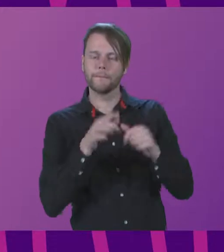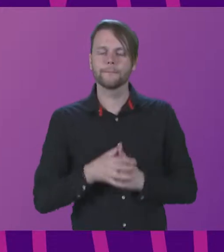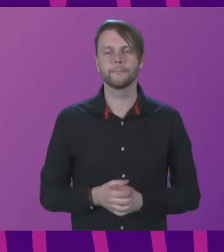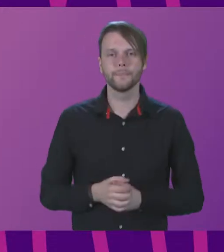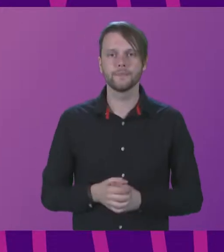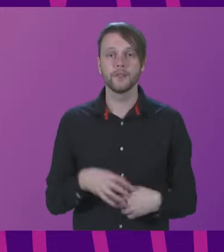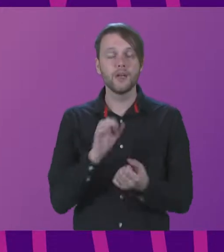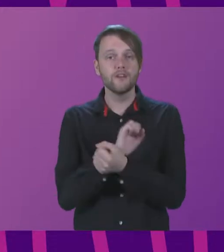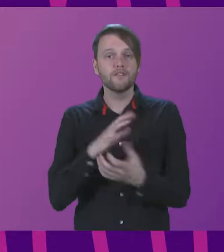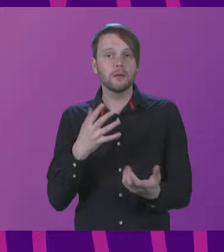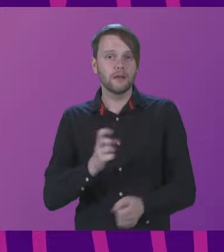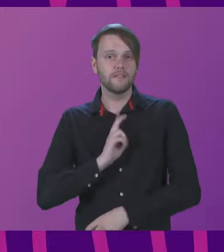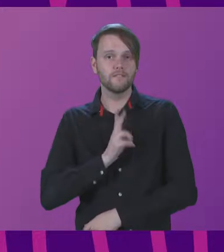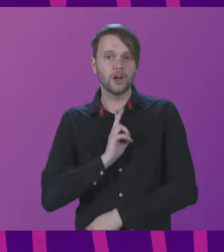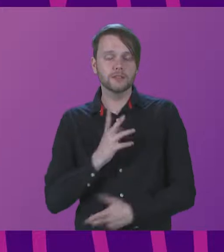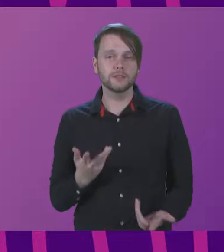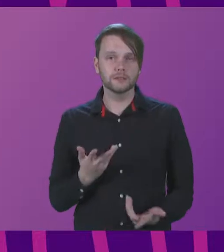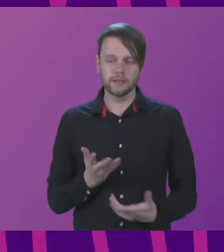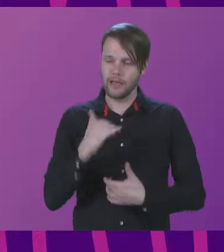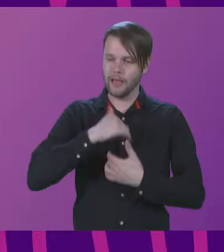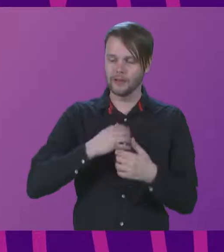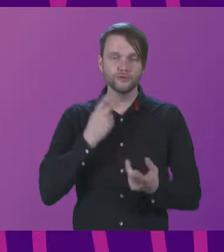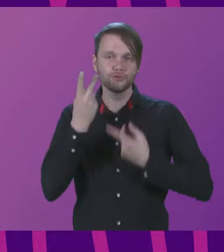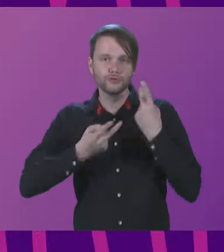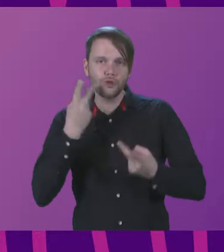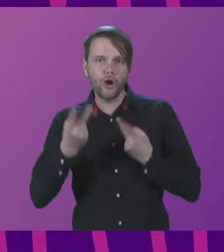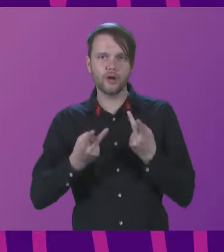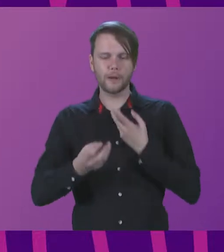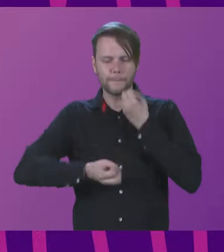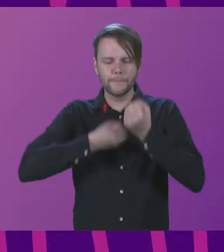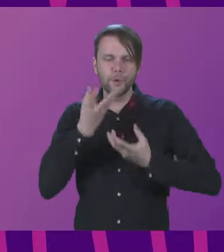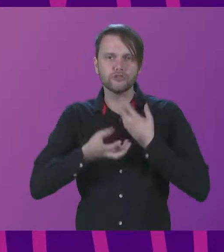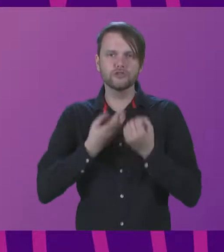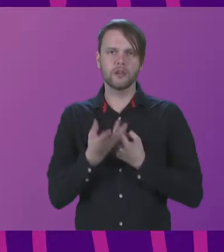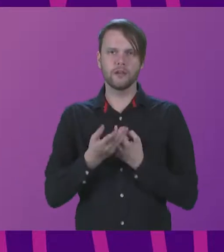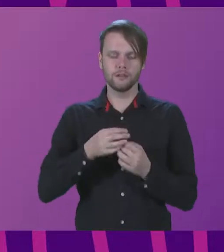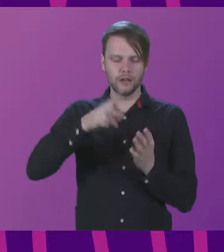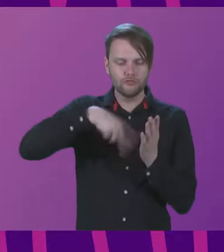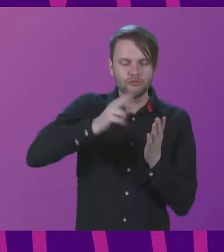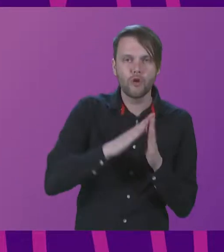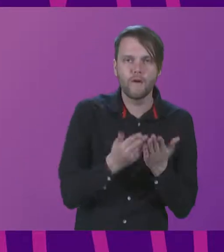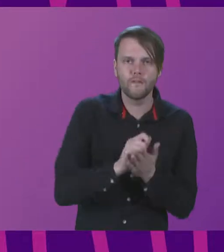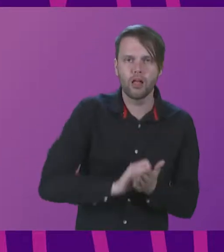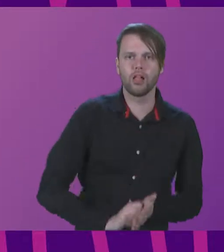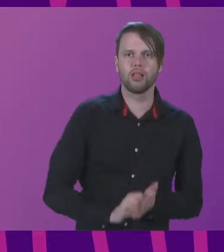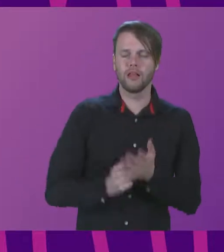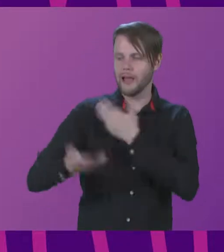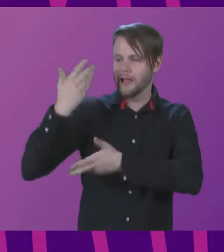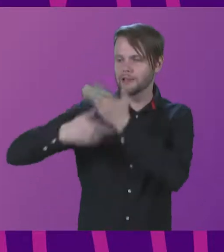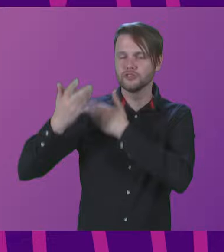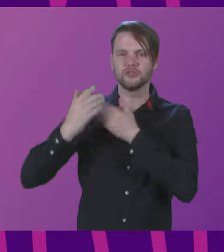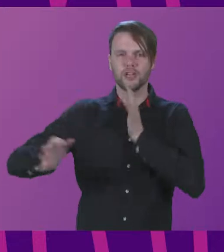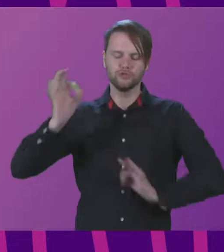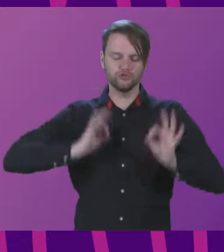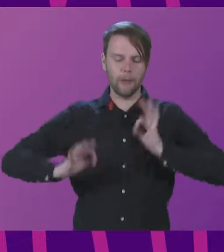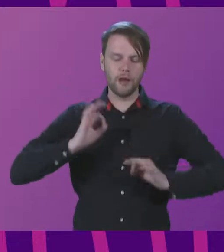And freedom has a voice in our songs, our poetry, our novels, our history, our drama.